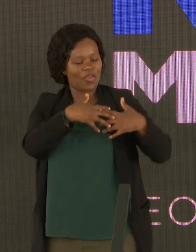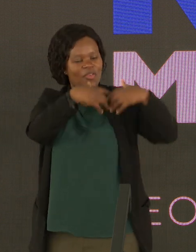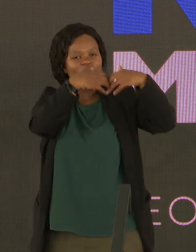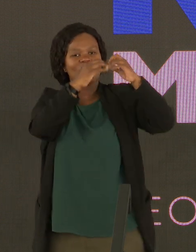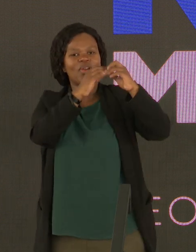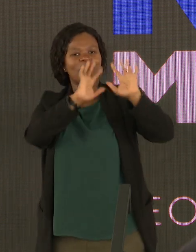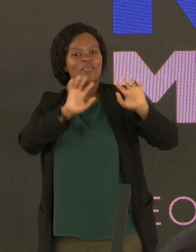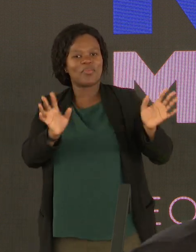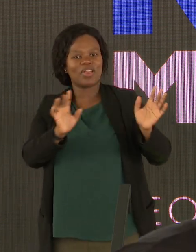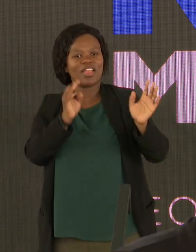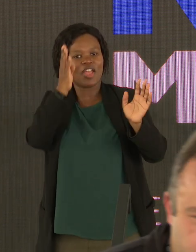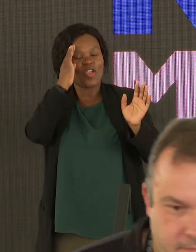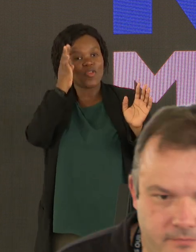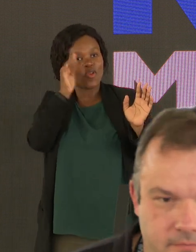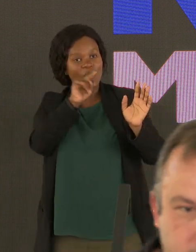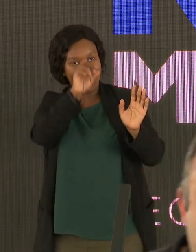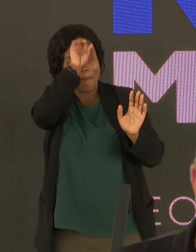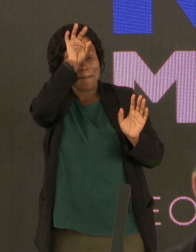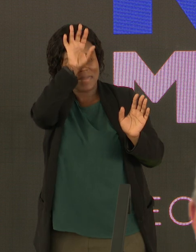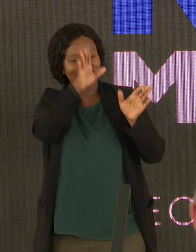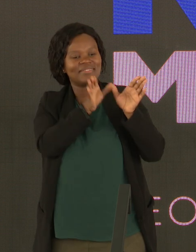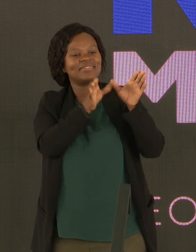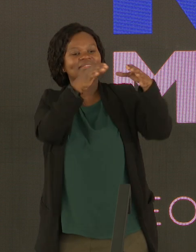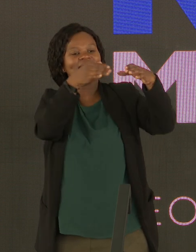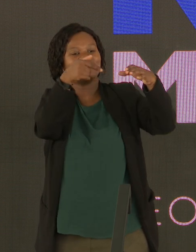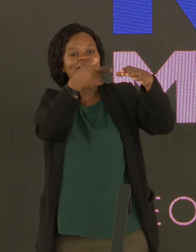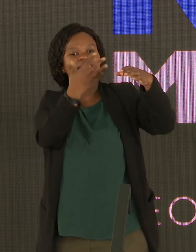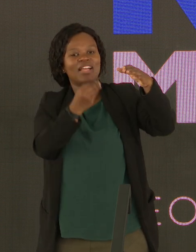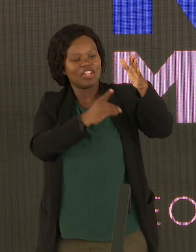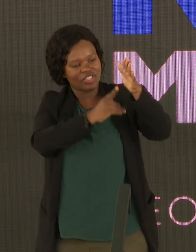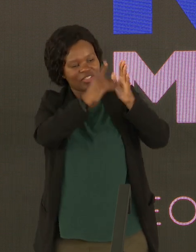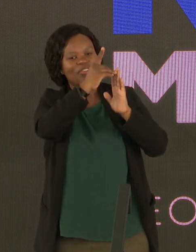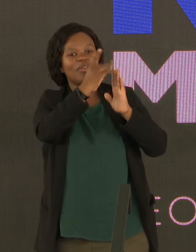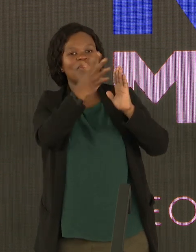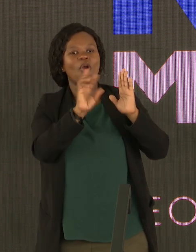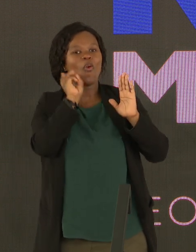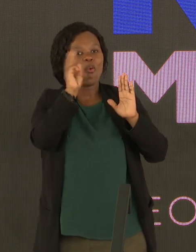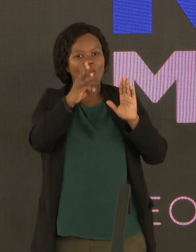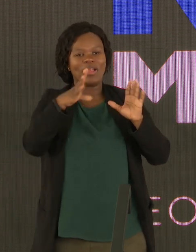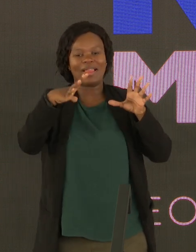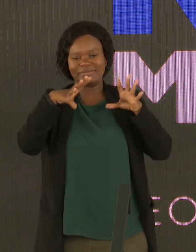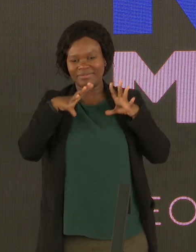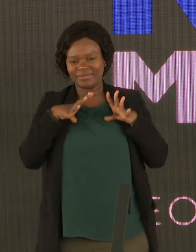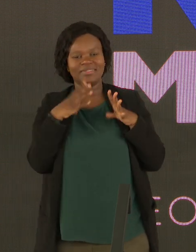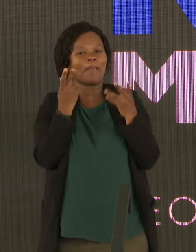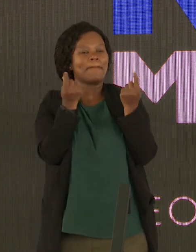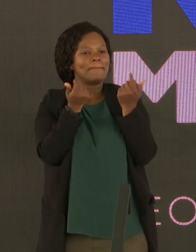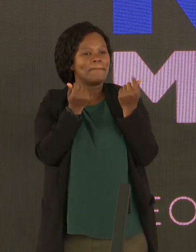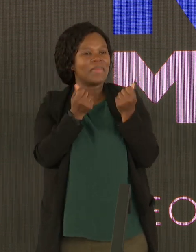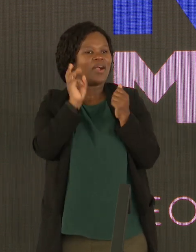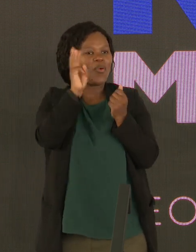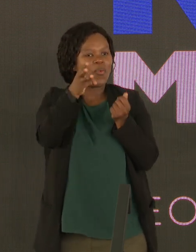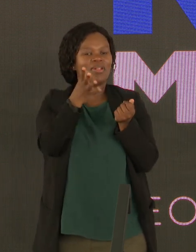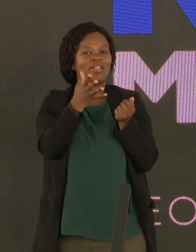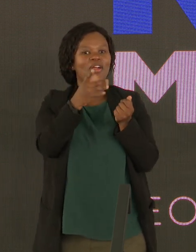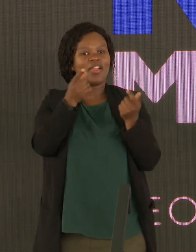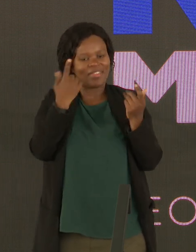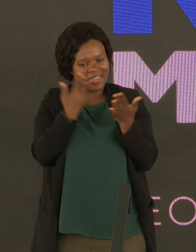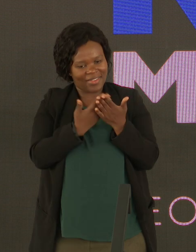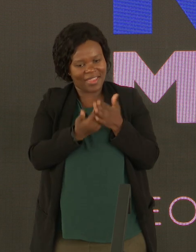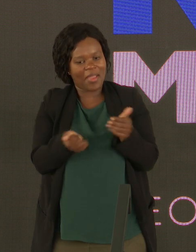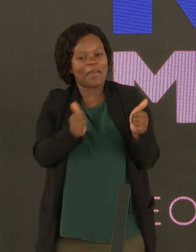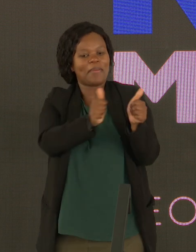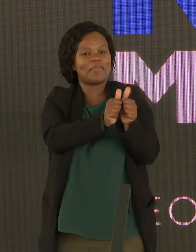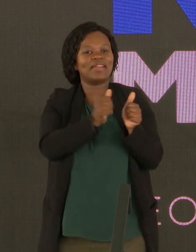it because they knew that the mining sector was developing and it was going to make them billions and billions of rands. So partner up with young